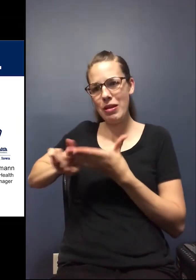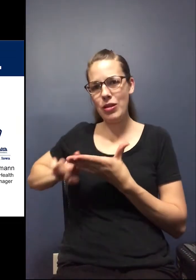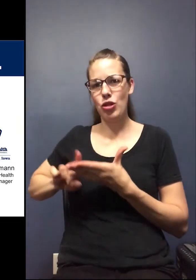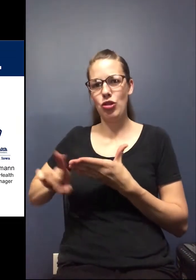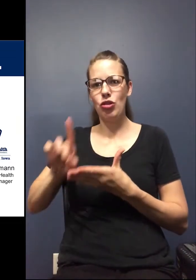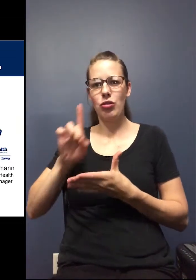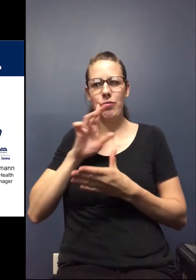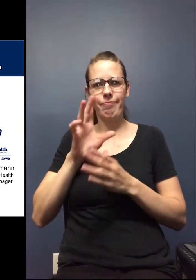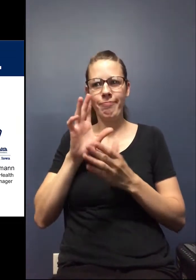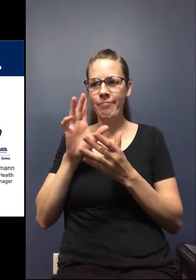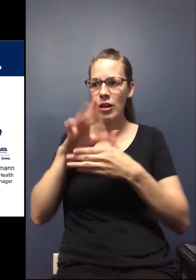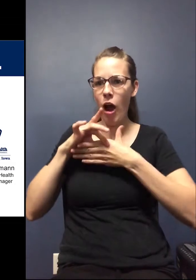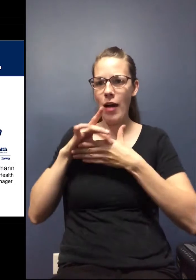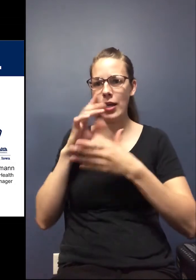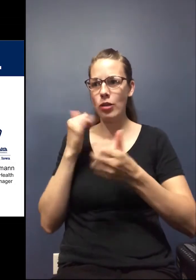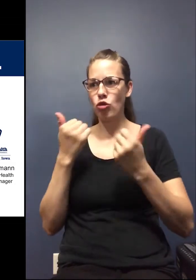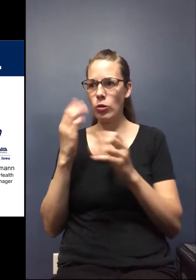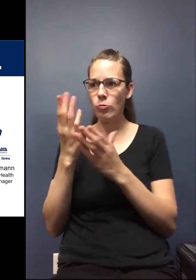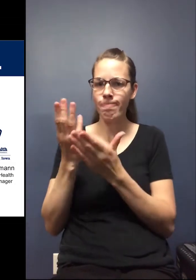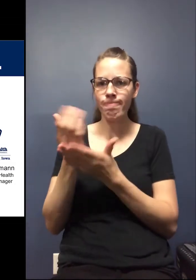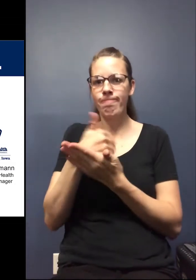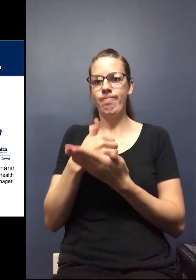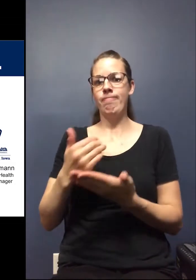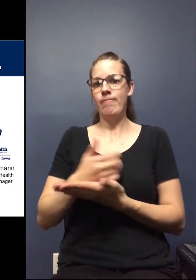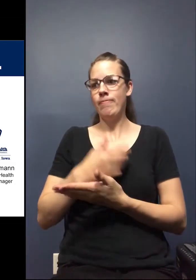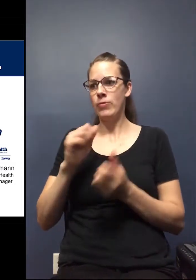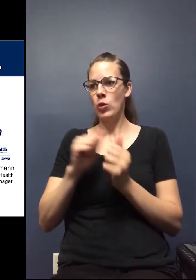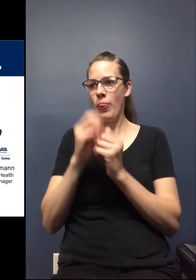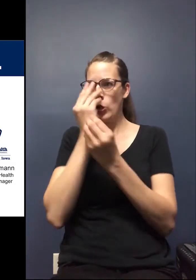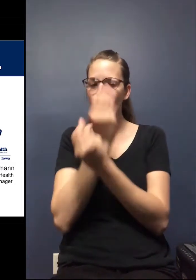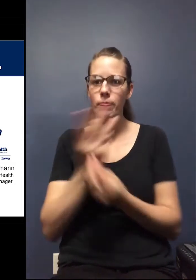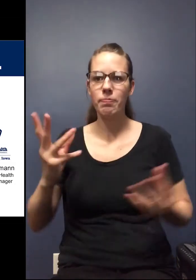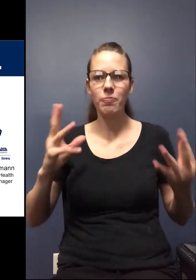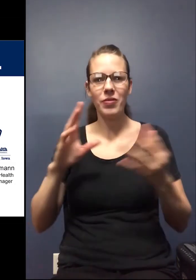research and putting content together to get out there for our community.